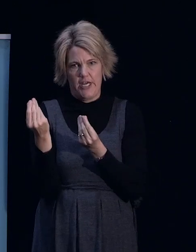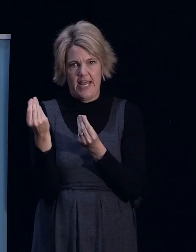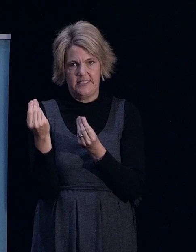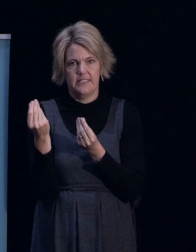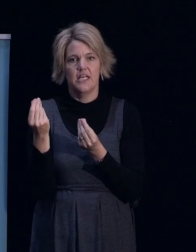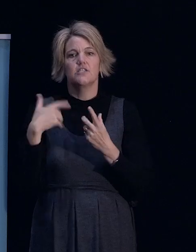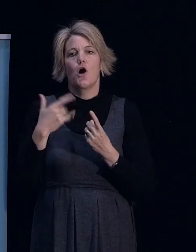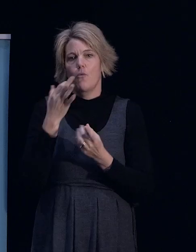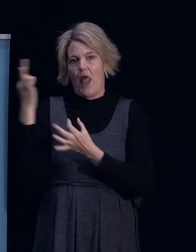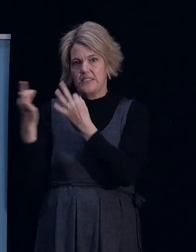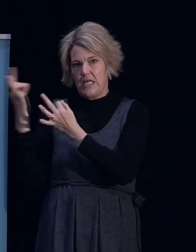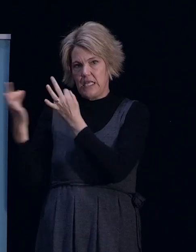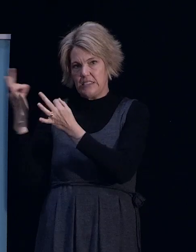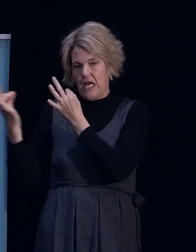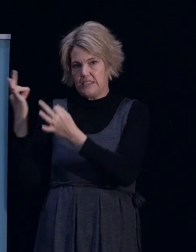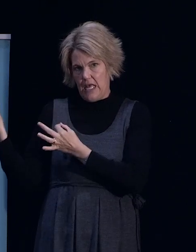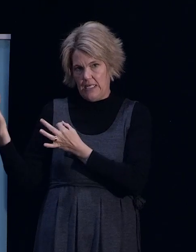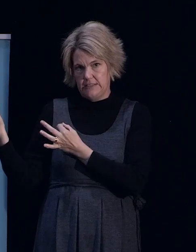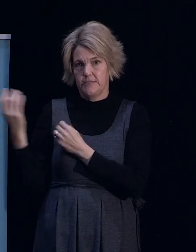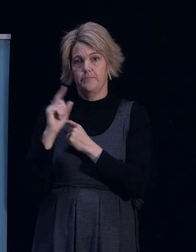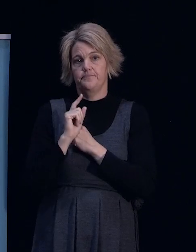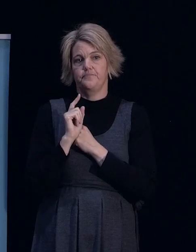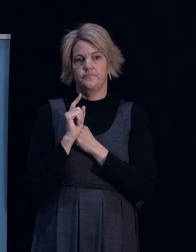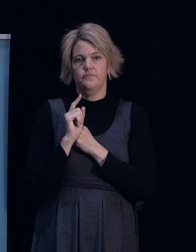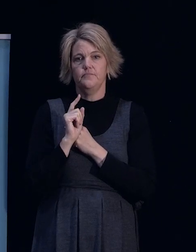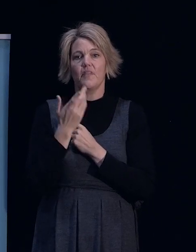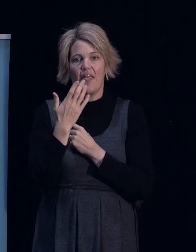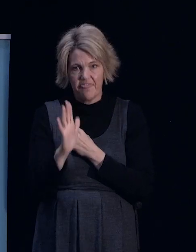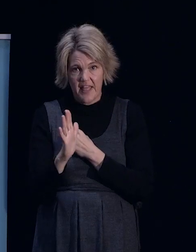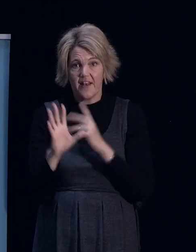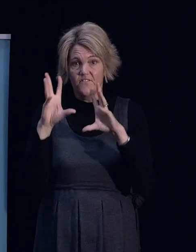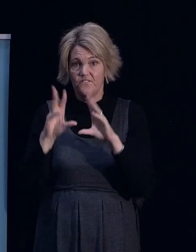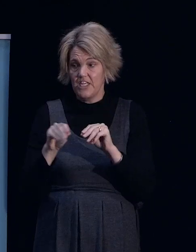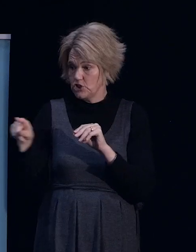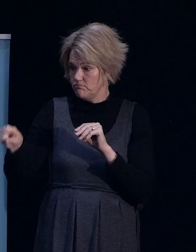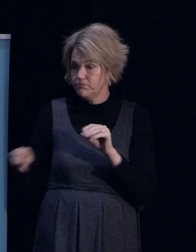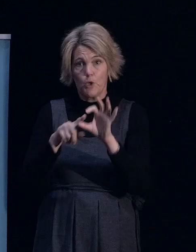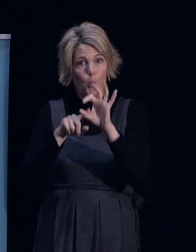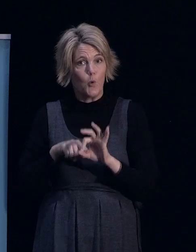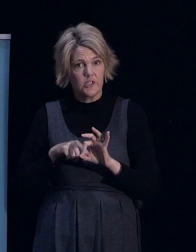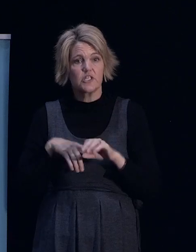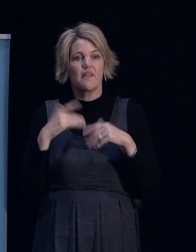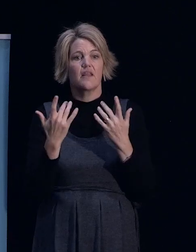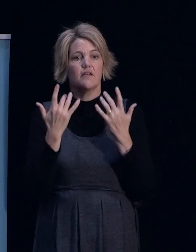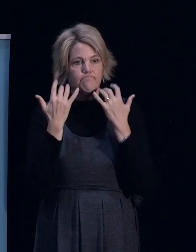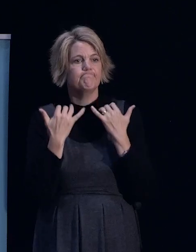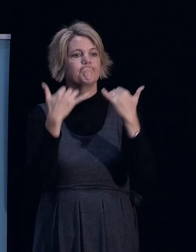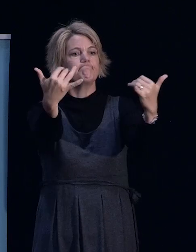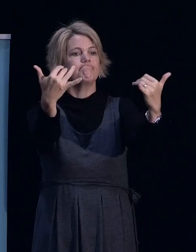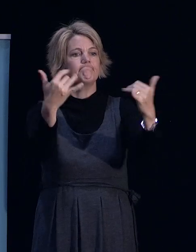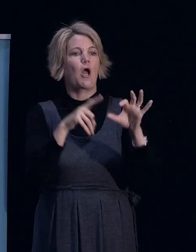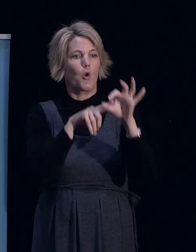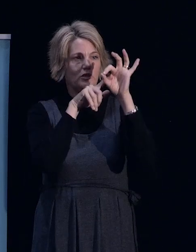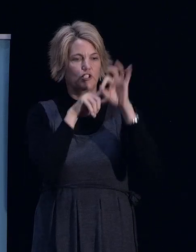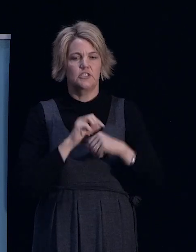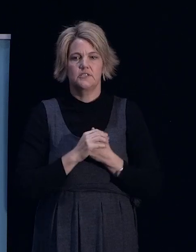that across the panel after I introduce them. I will then open up the floor for questions and answers. Now, what I